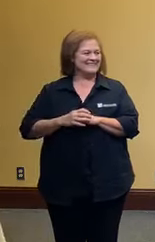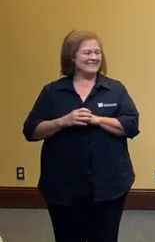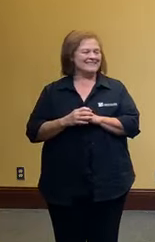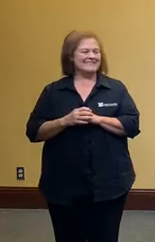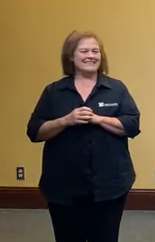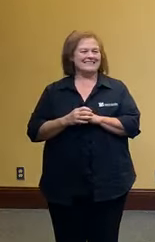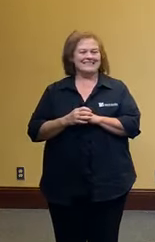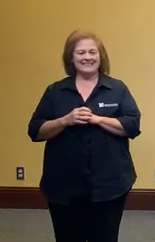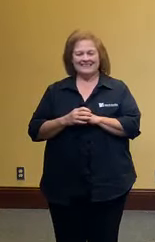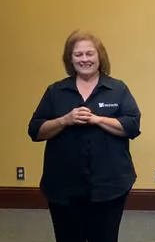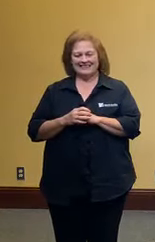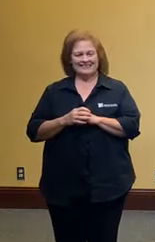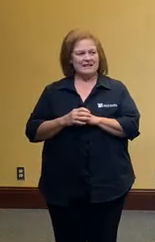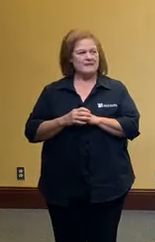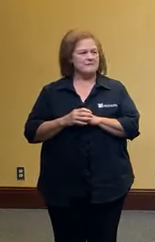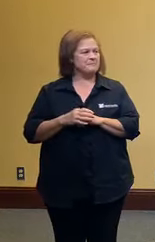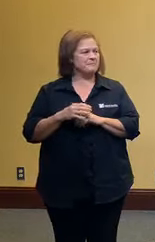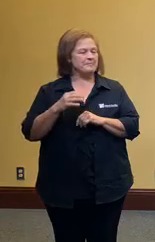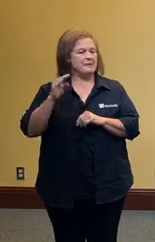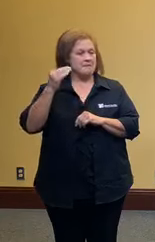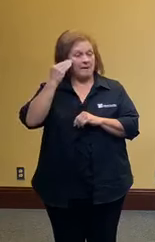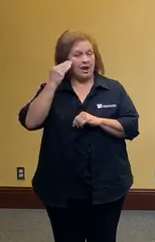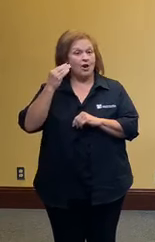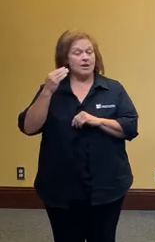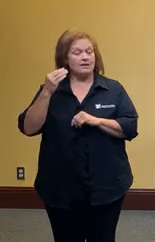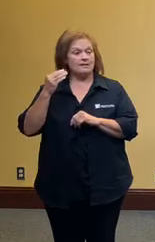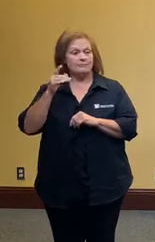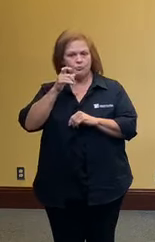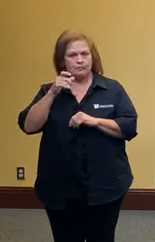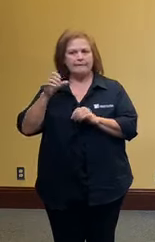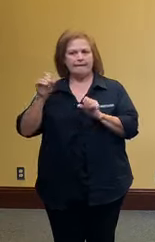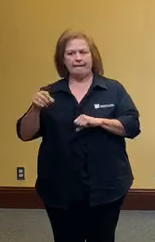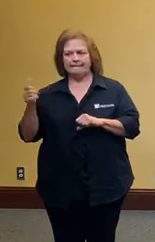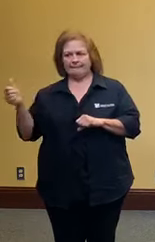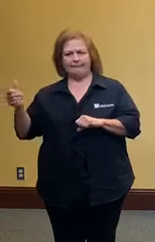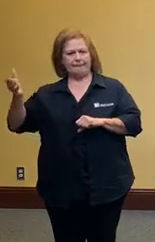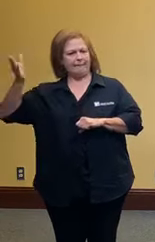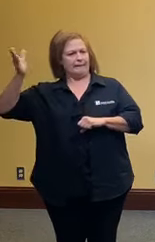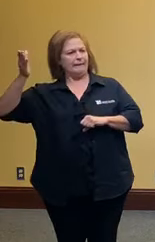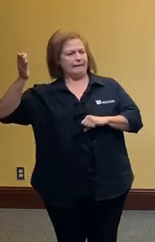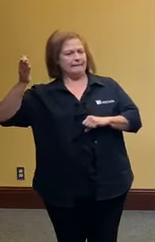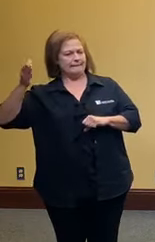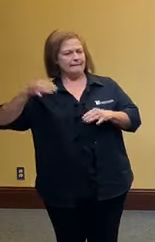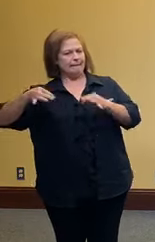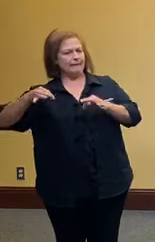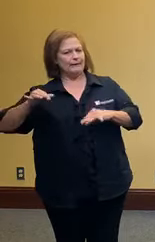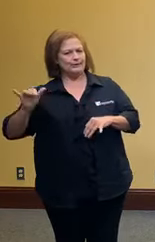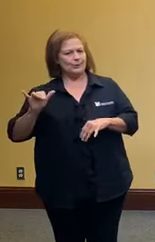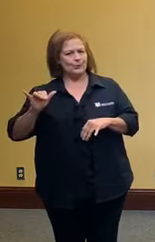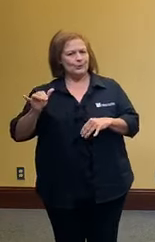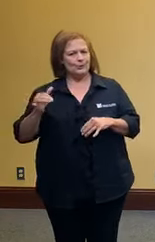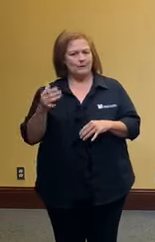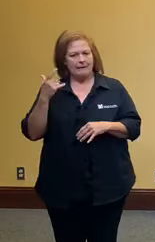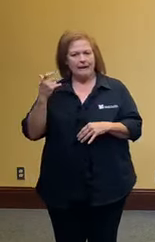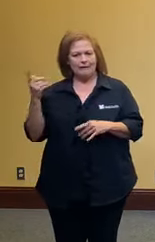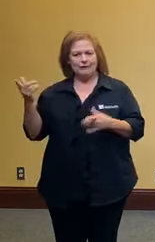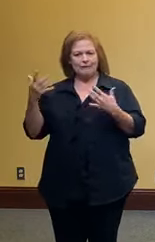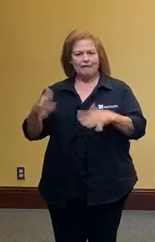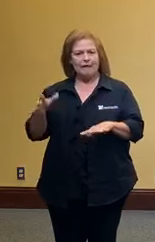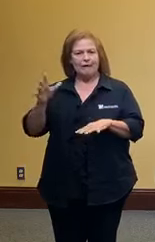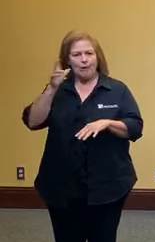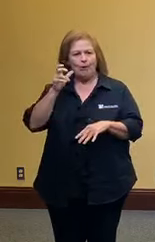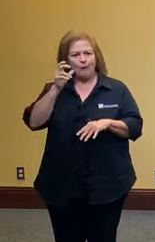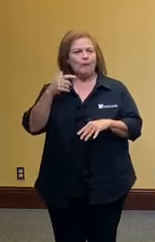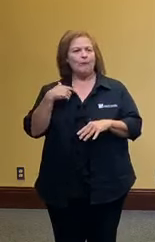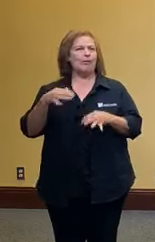i think the mayor could actually give this presentation by now um as well or better than i could because i know she's heard it so